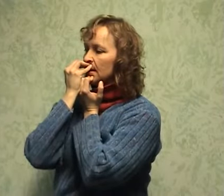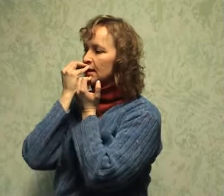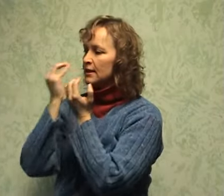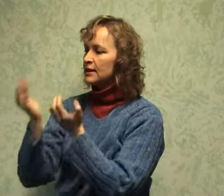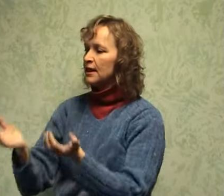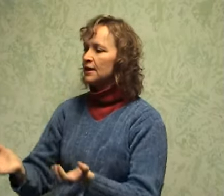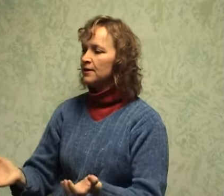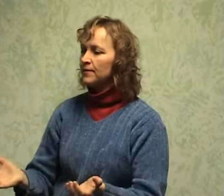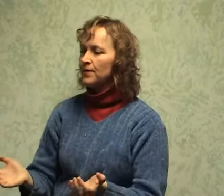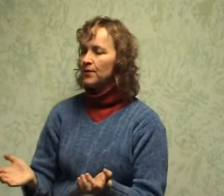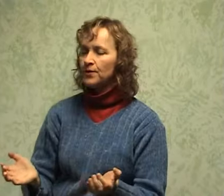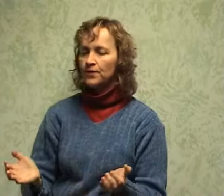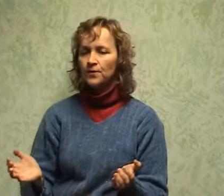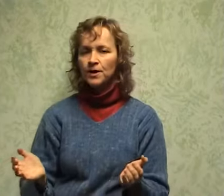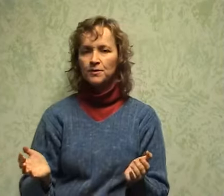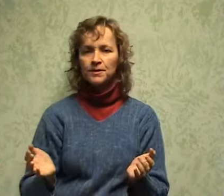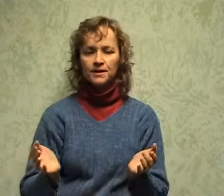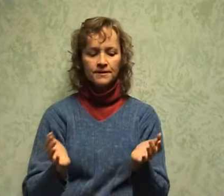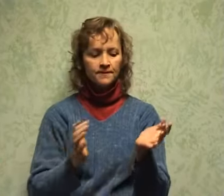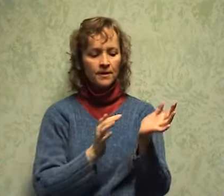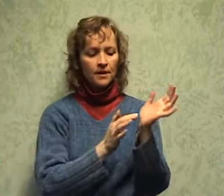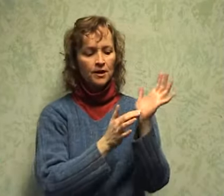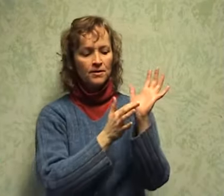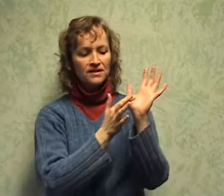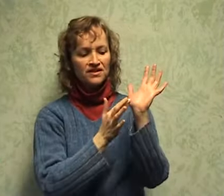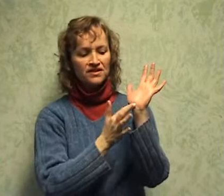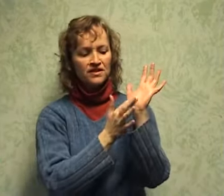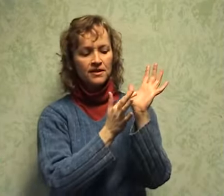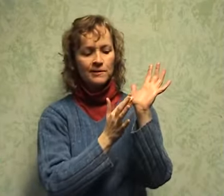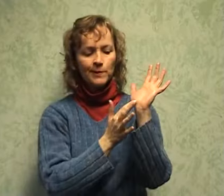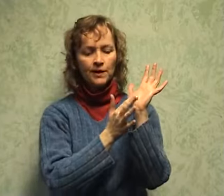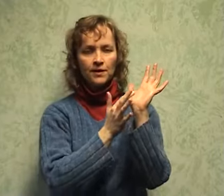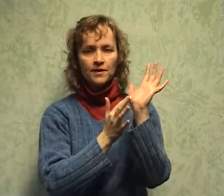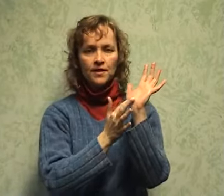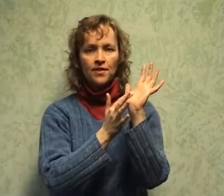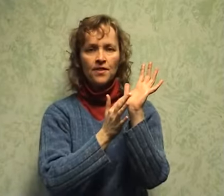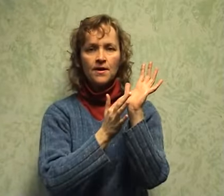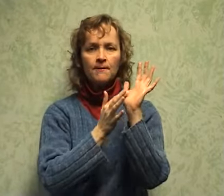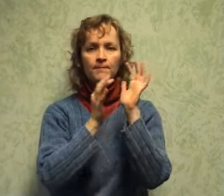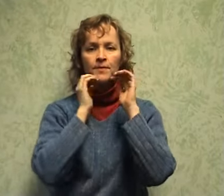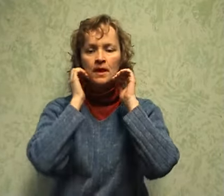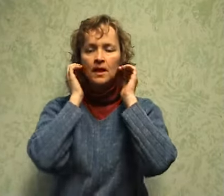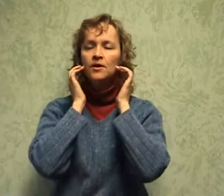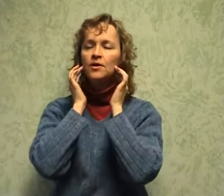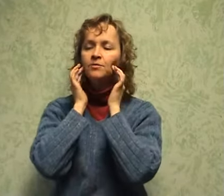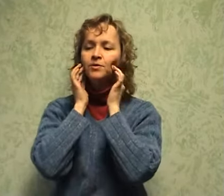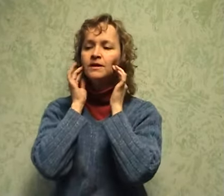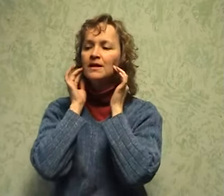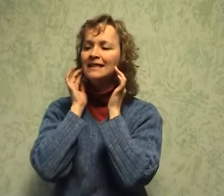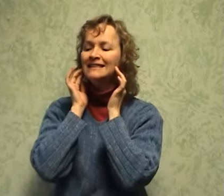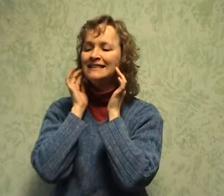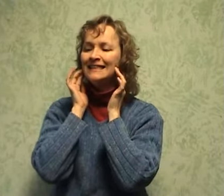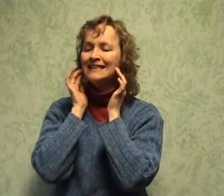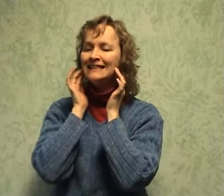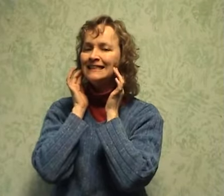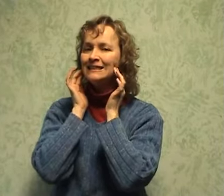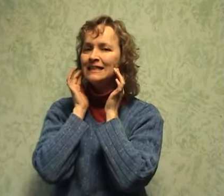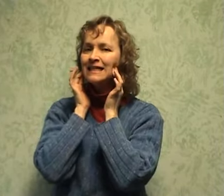Exhale, while you release. And you want to take this nice big area of the thumb, and you're going to put it on when you clench your teeth,